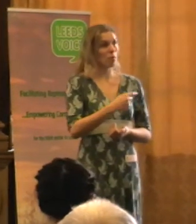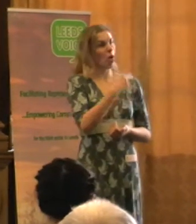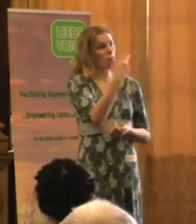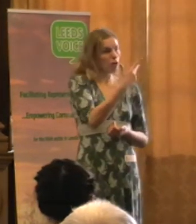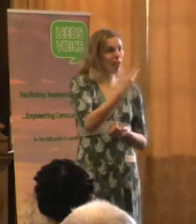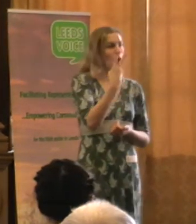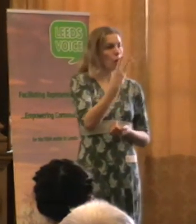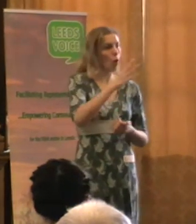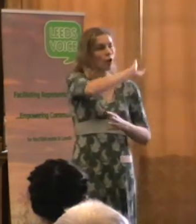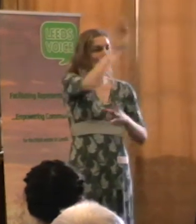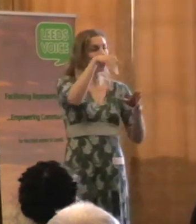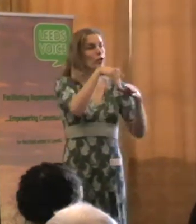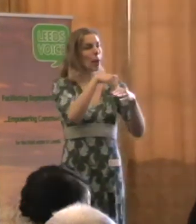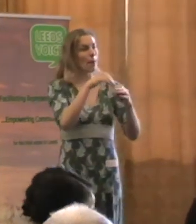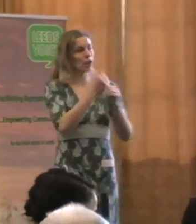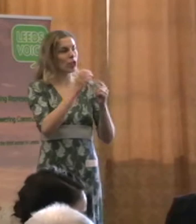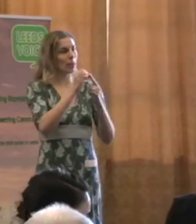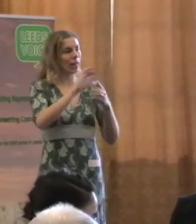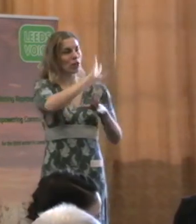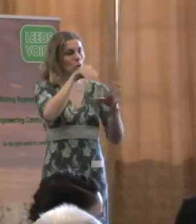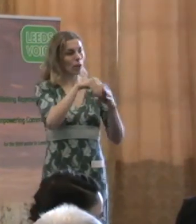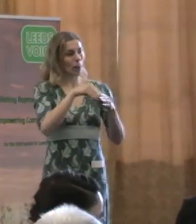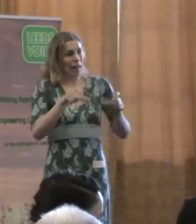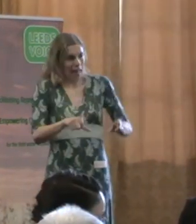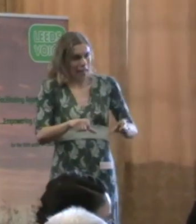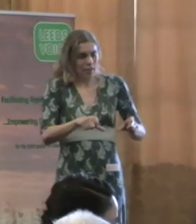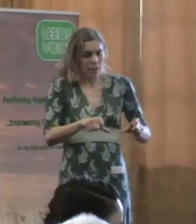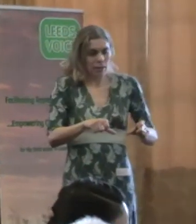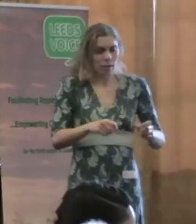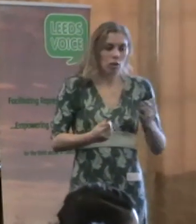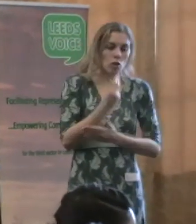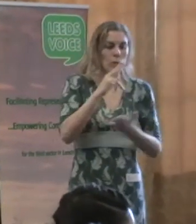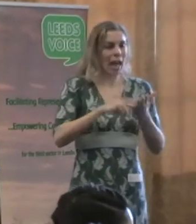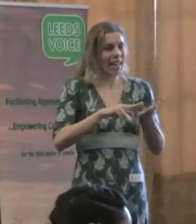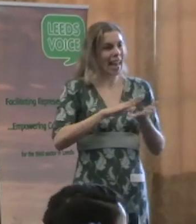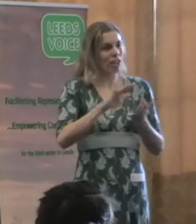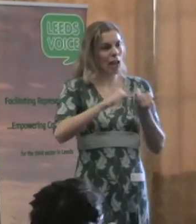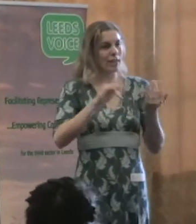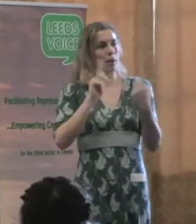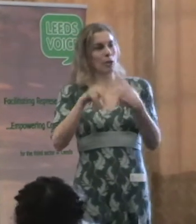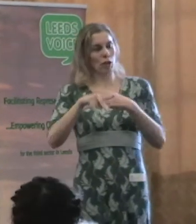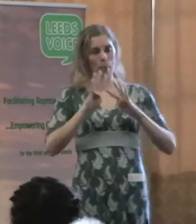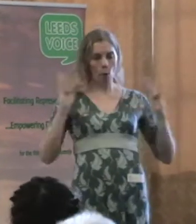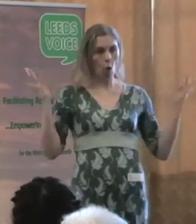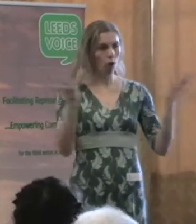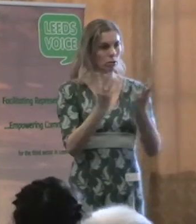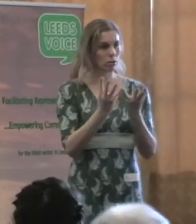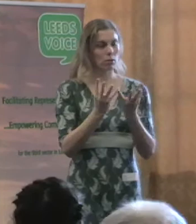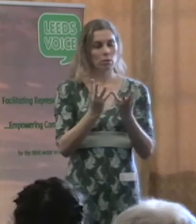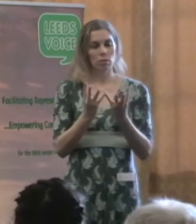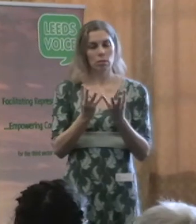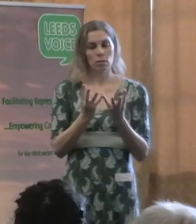GP consortium leads. There will be a new NHS commissioning board. We are working on a